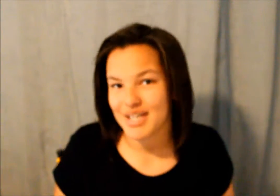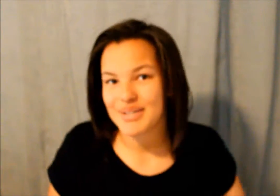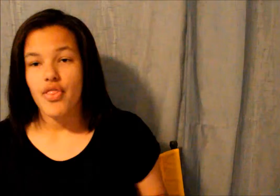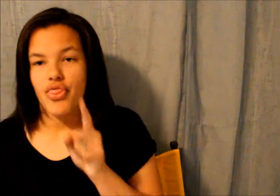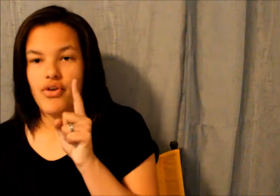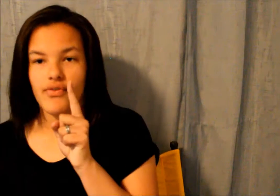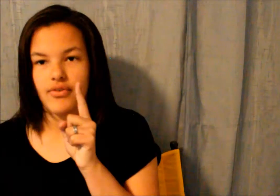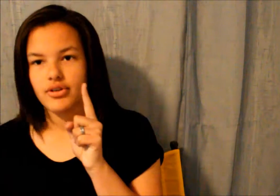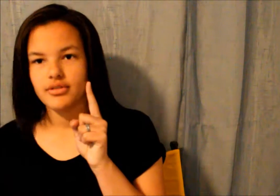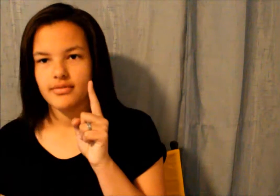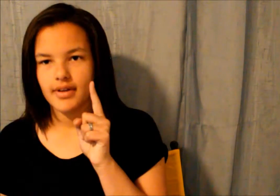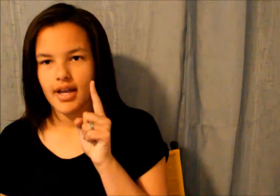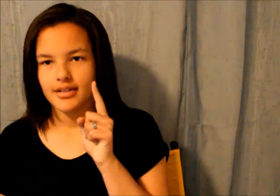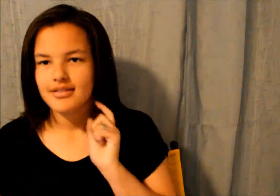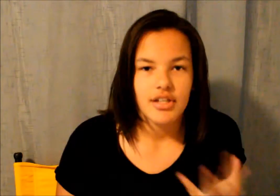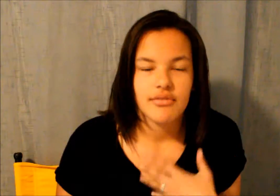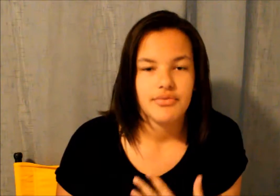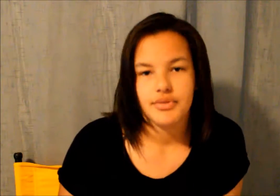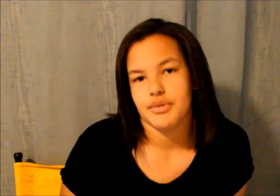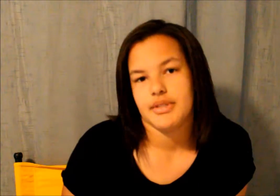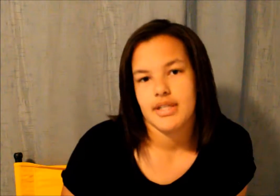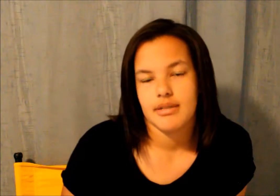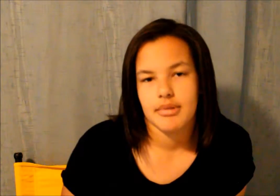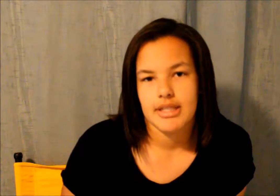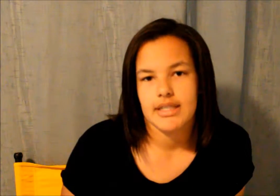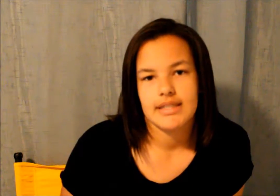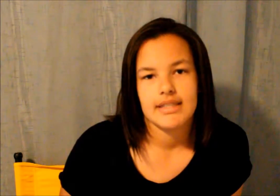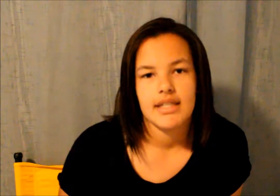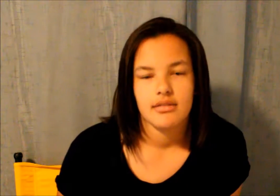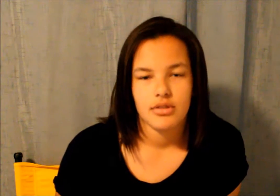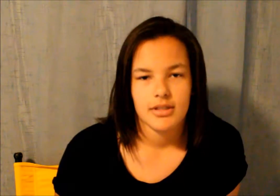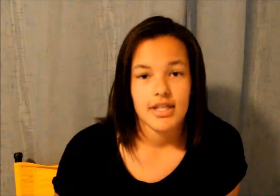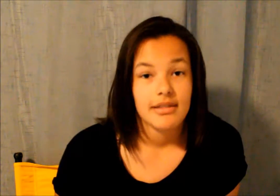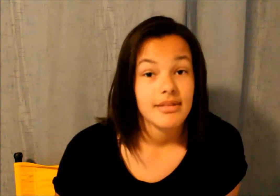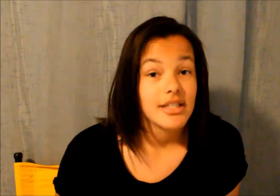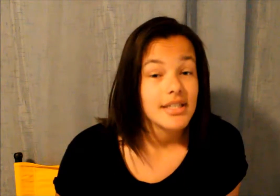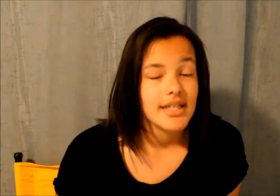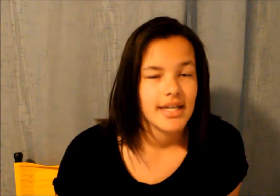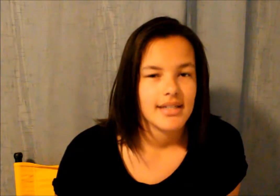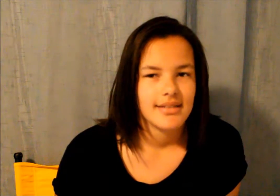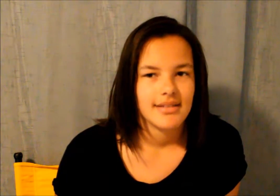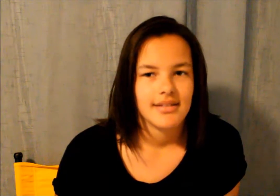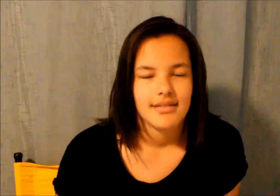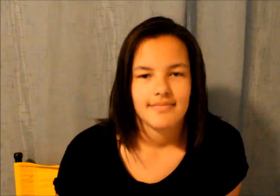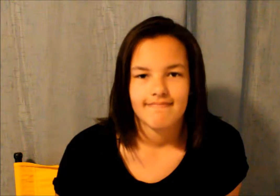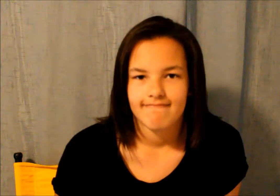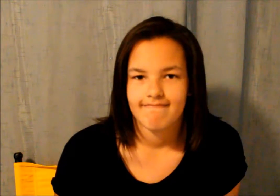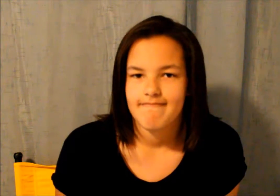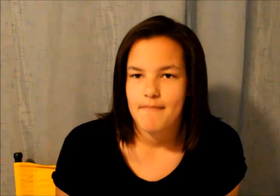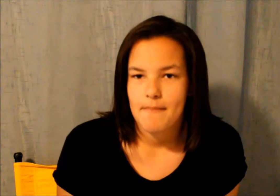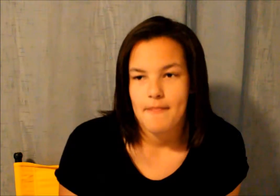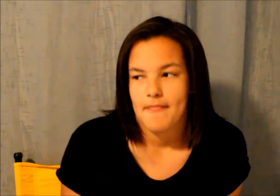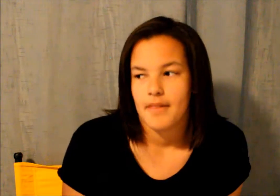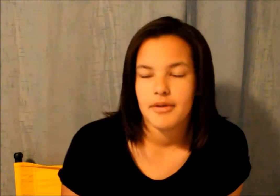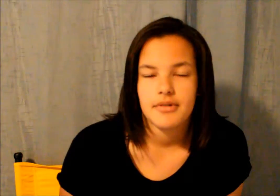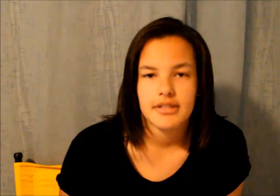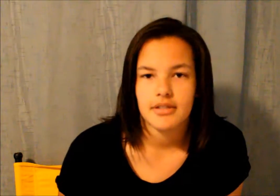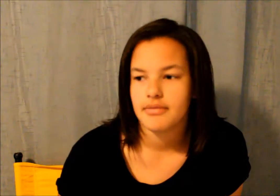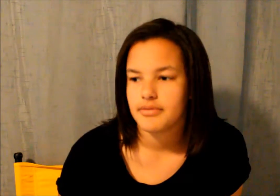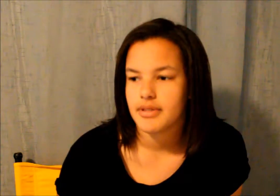go the first fact i love food because it just tastes really good and who doesn't love food